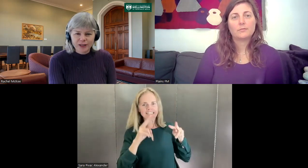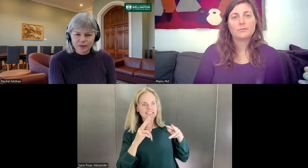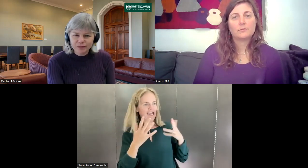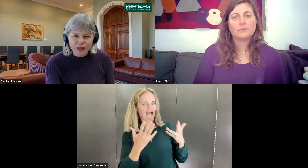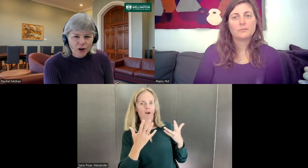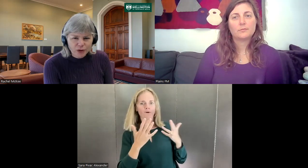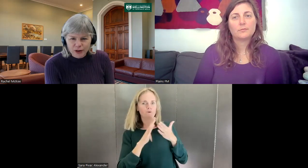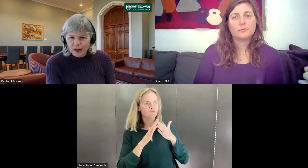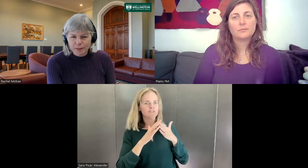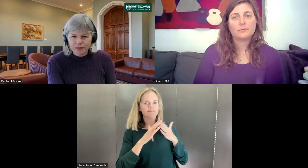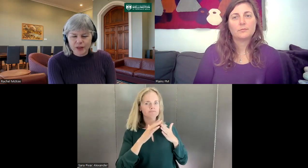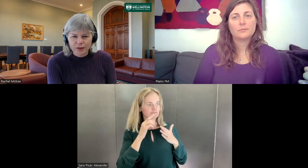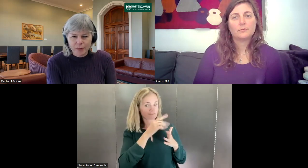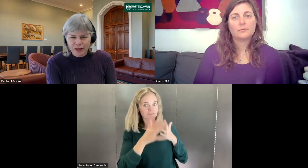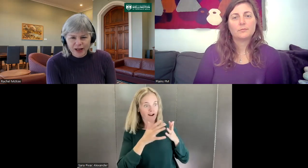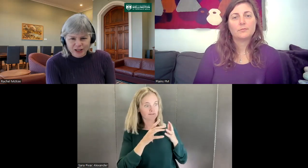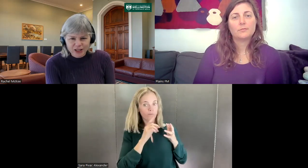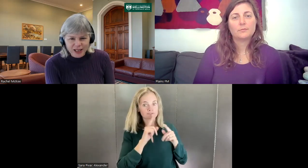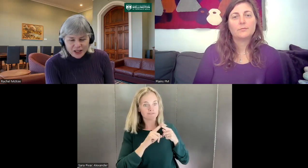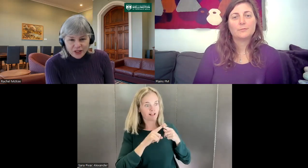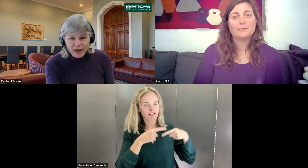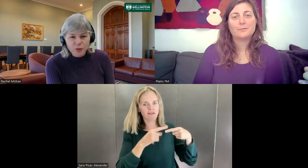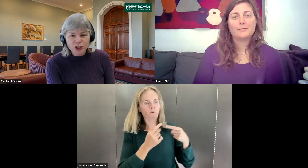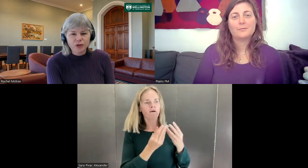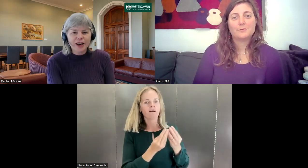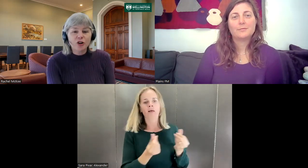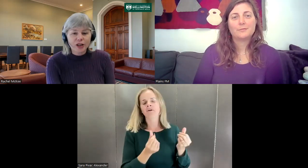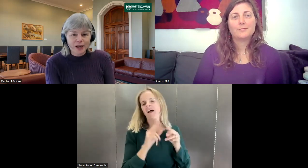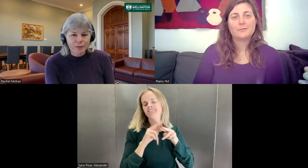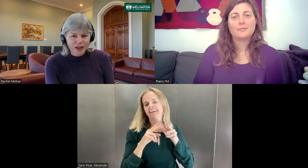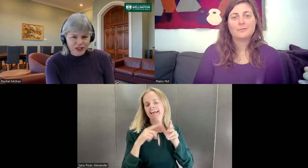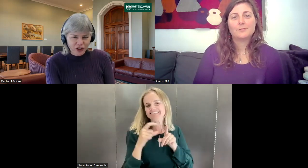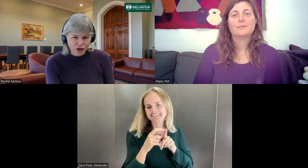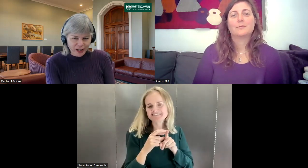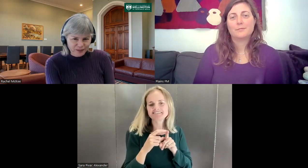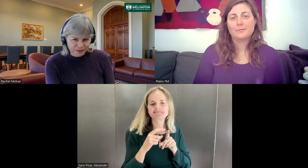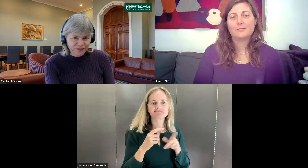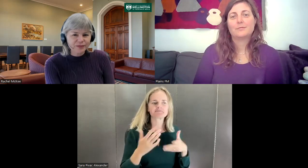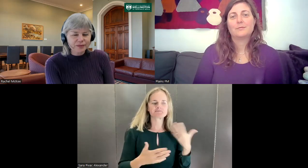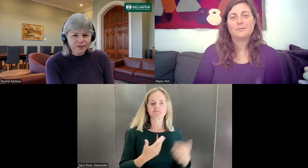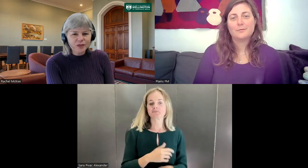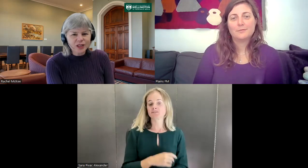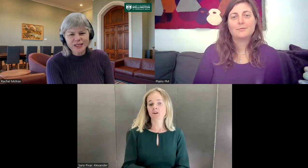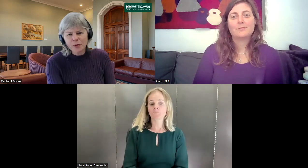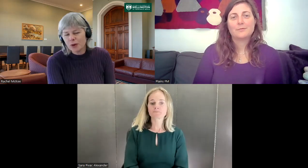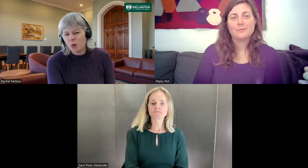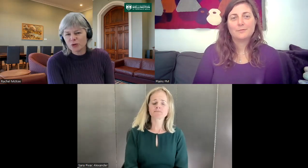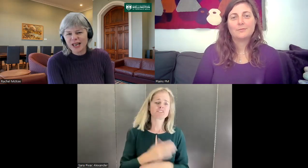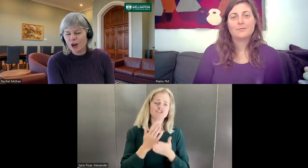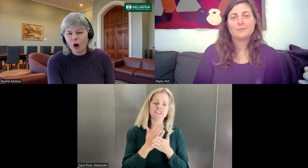over about 1000 signs in there, which might not yet be in the dictionary. Some of them will take hold,